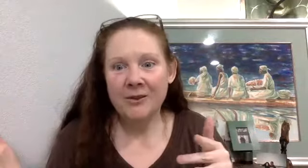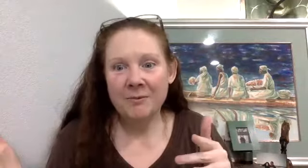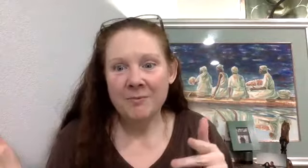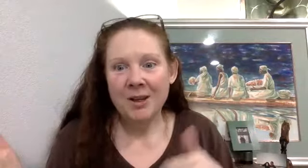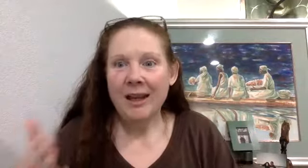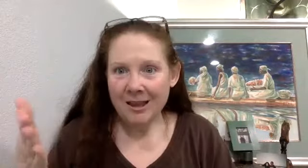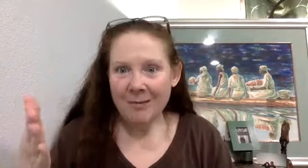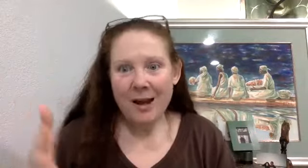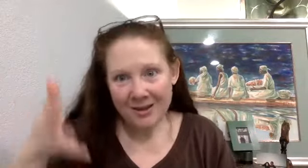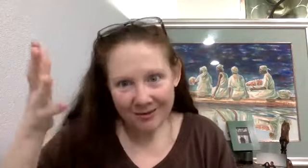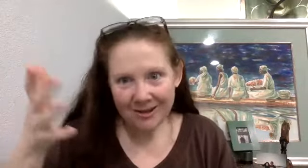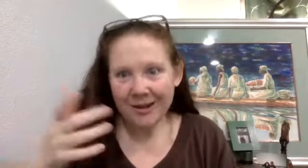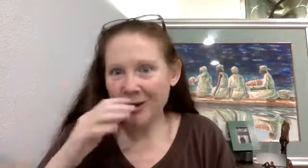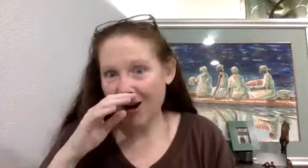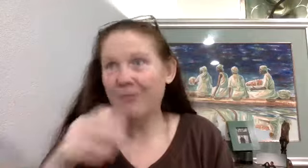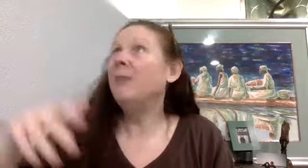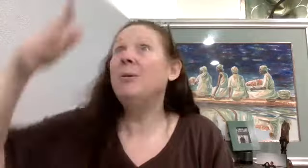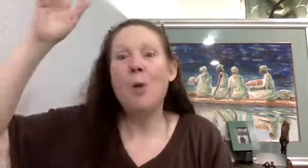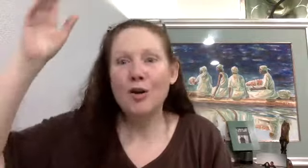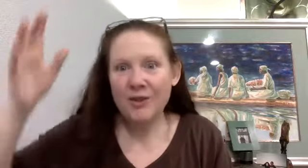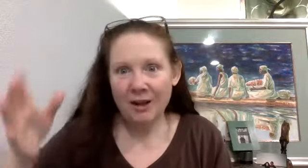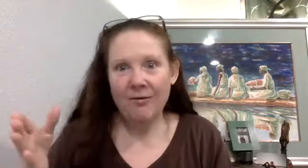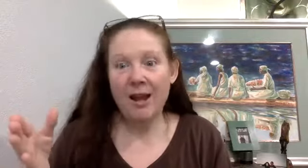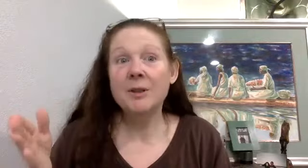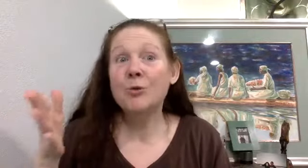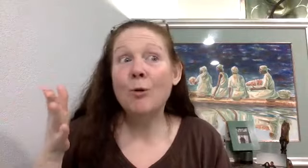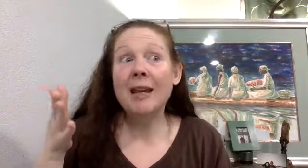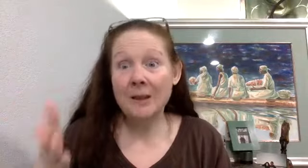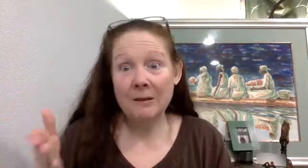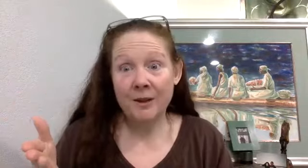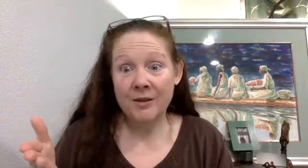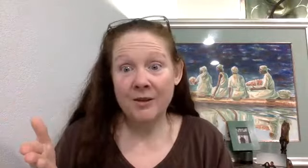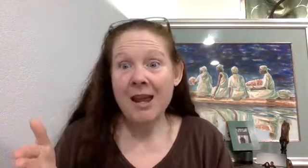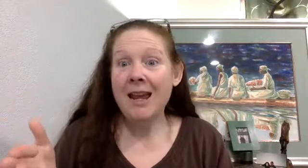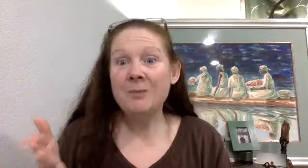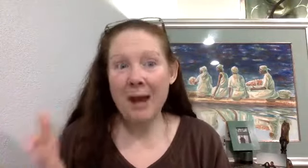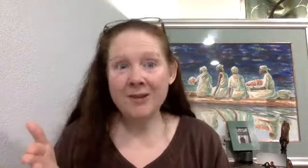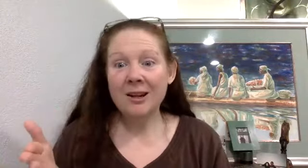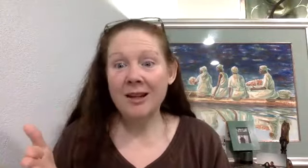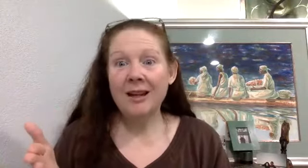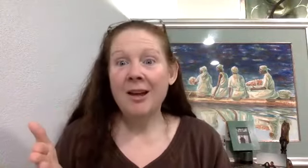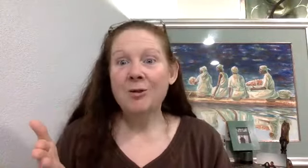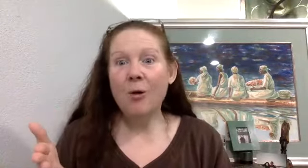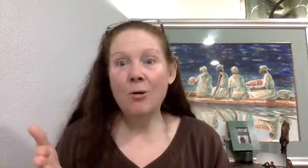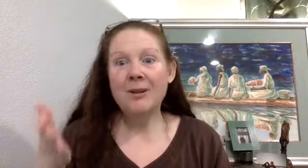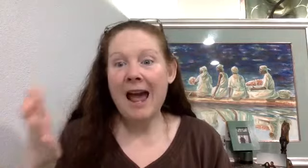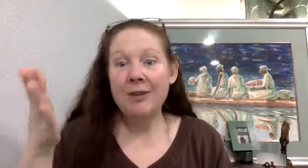Elon Musk of the electric car fame and Mars city fames is throwing hissy fits. He's basically told Gavin